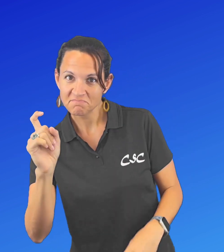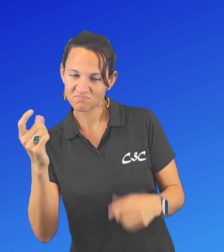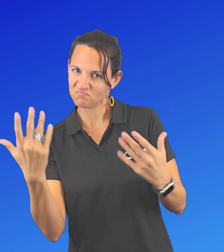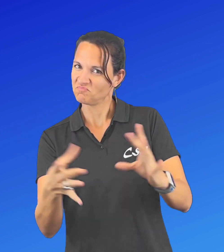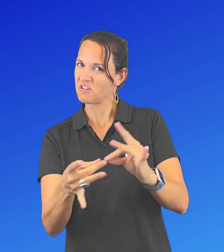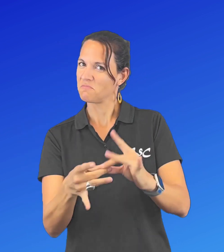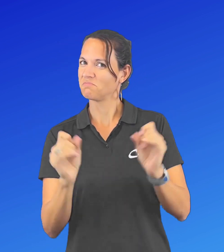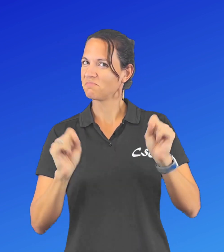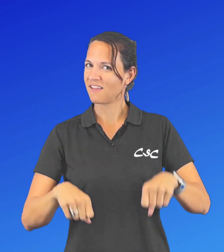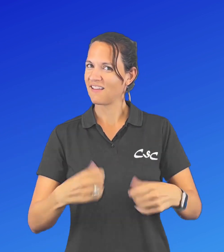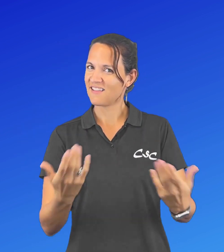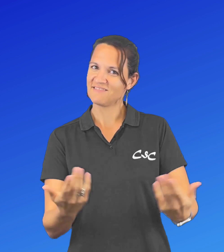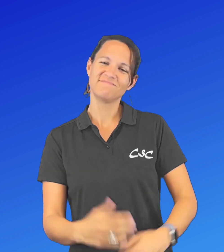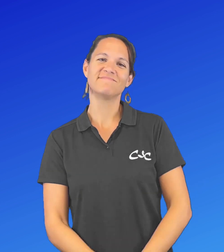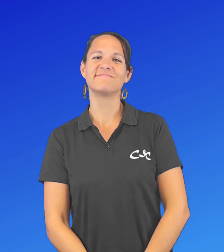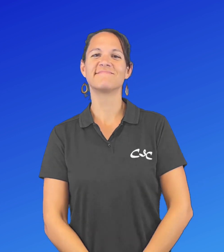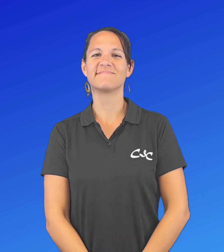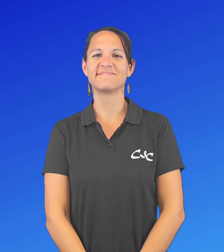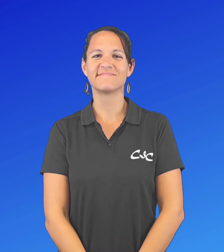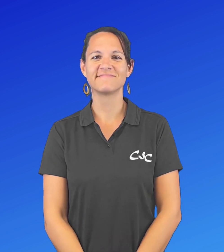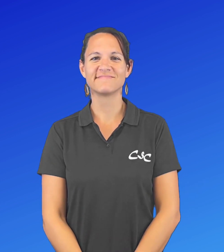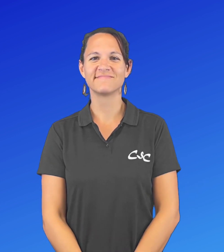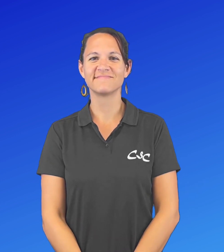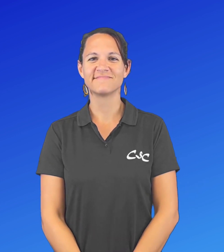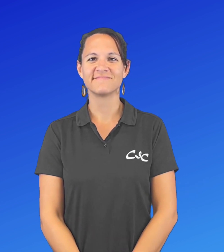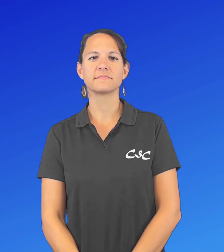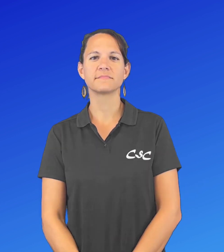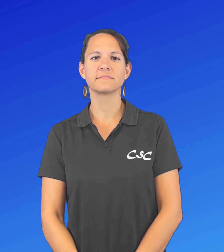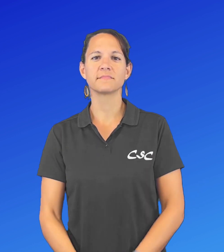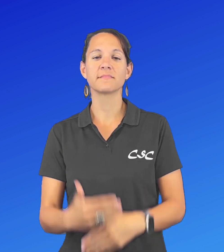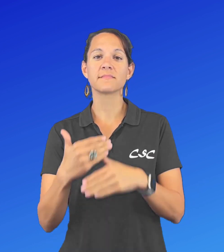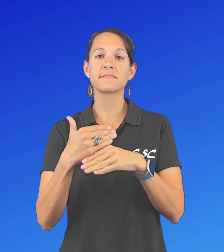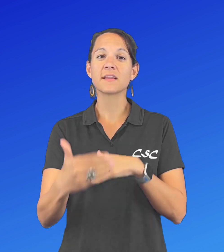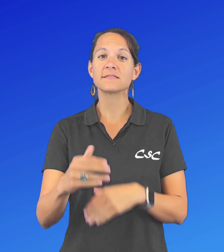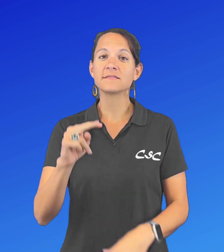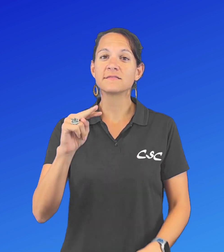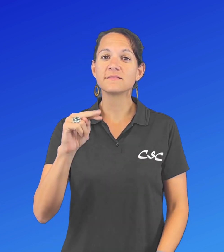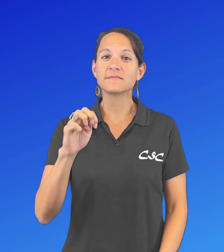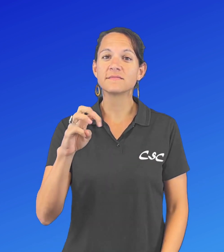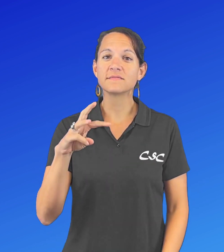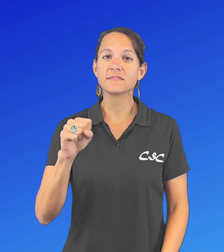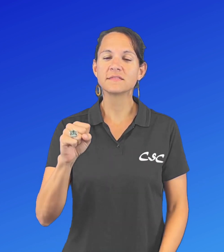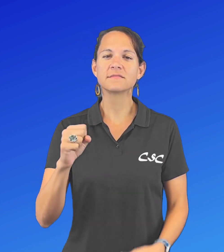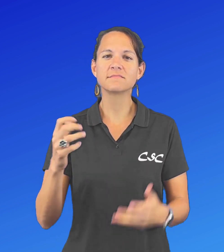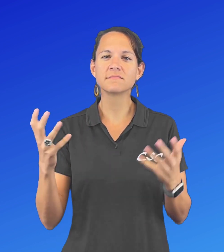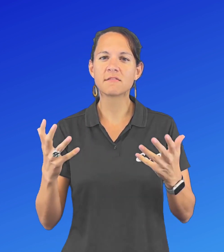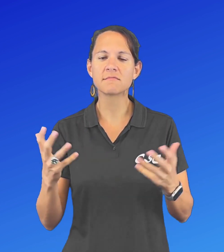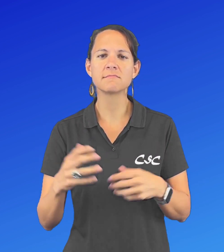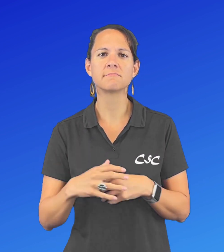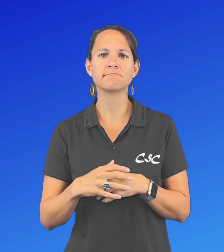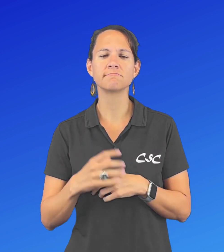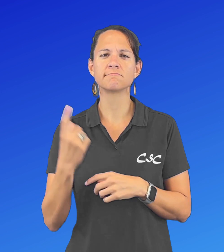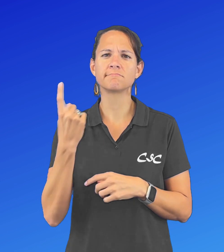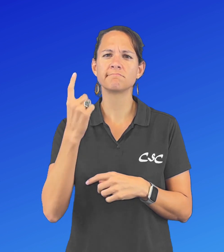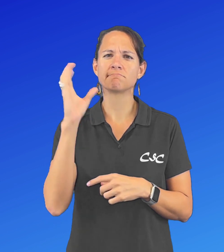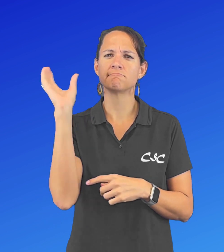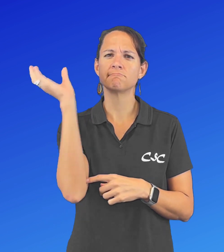ahead and share your photos and videos and comments below. The next segment of the news